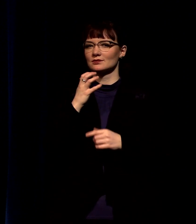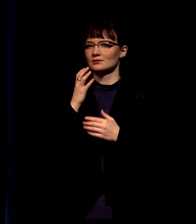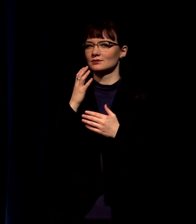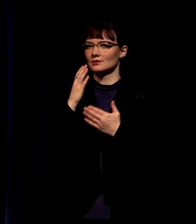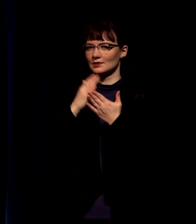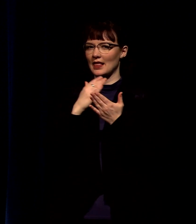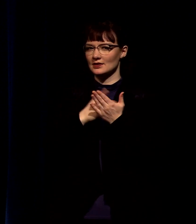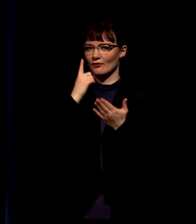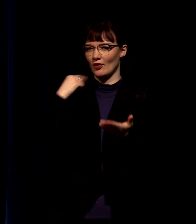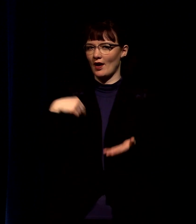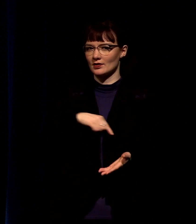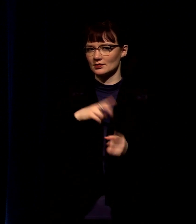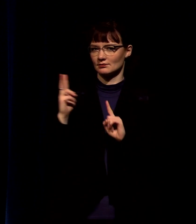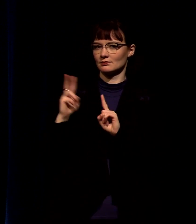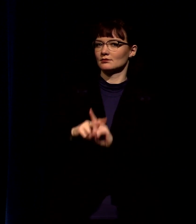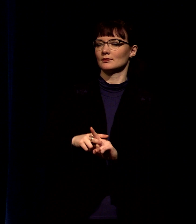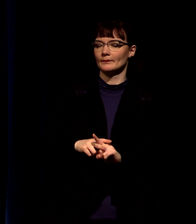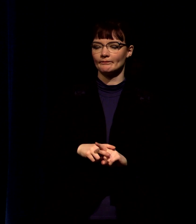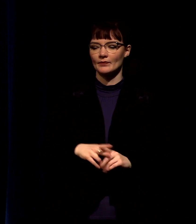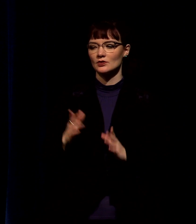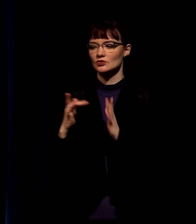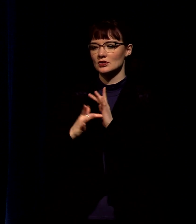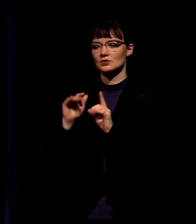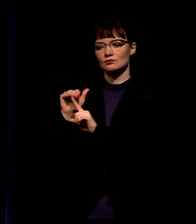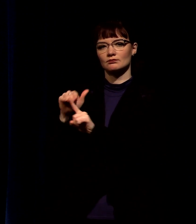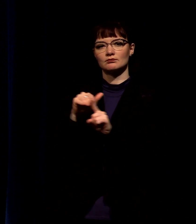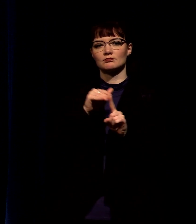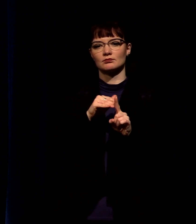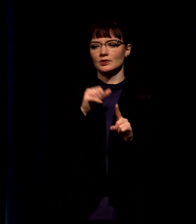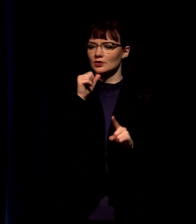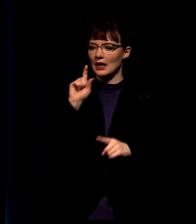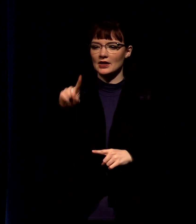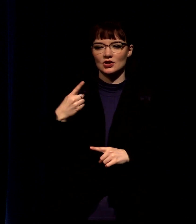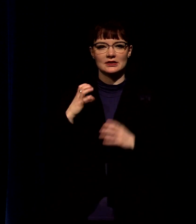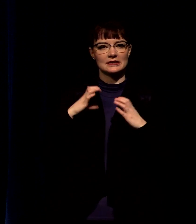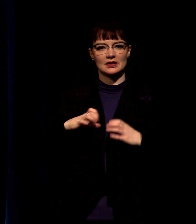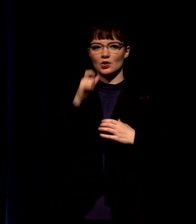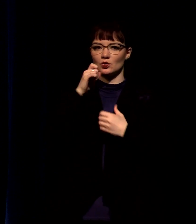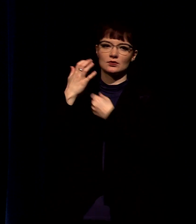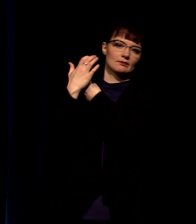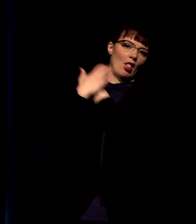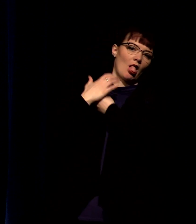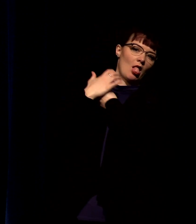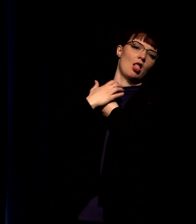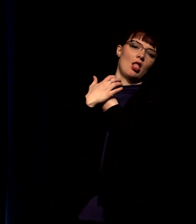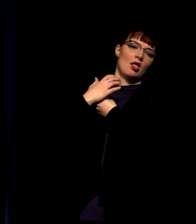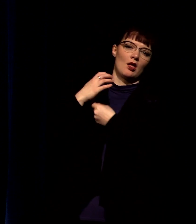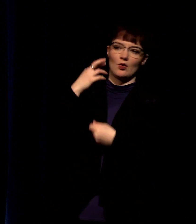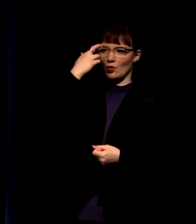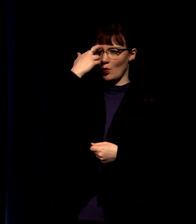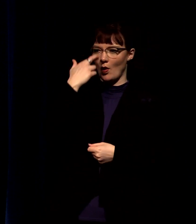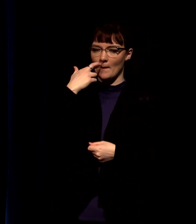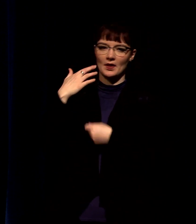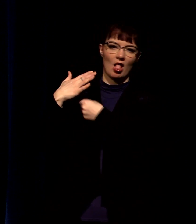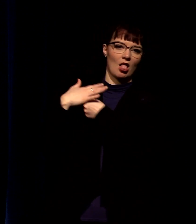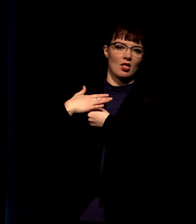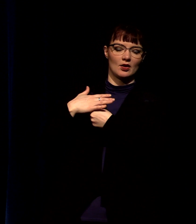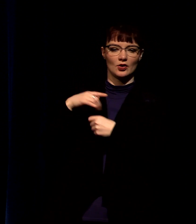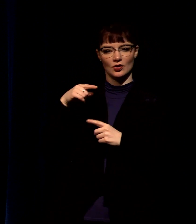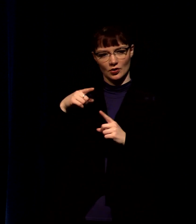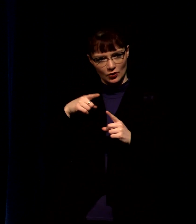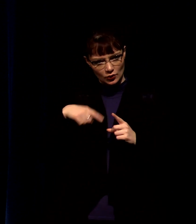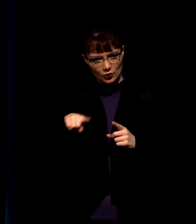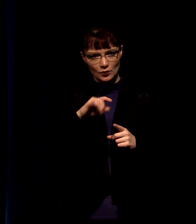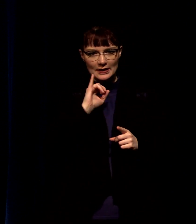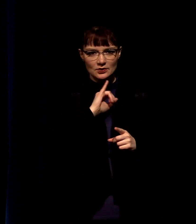us jesus here is reminding the people that they're more than oppressed citizens of palestine they are part of something bigger that is beginning